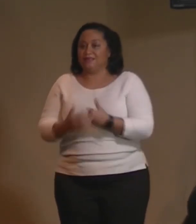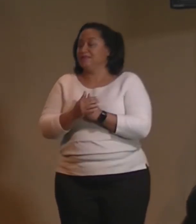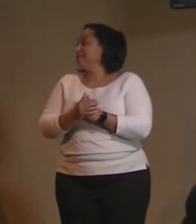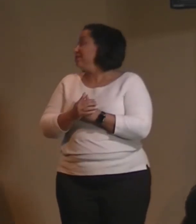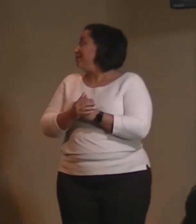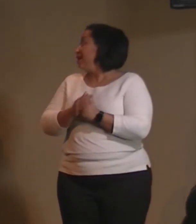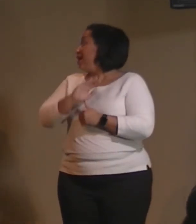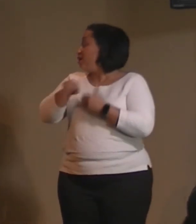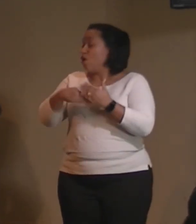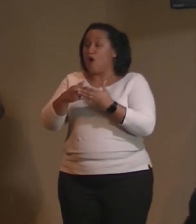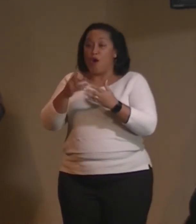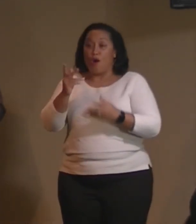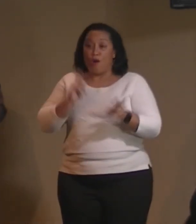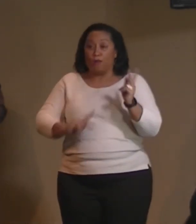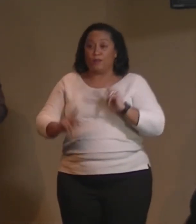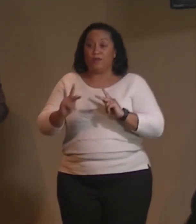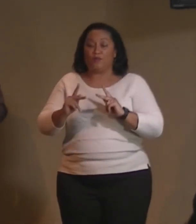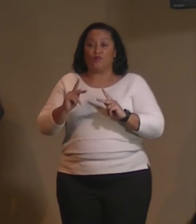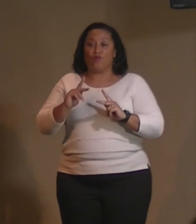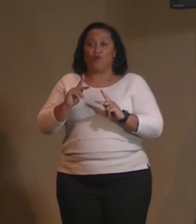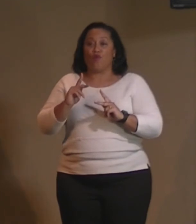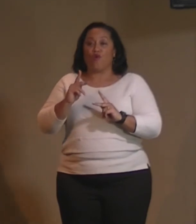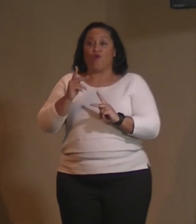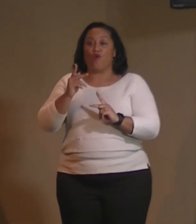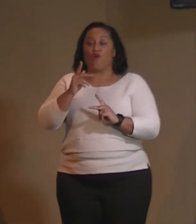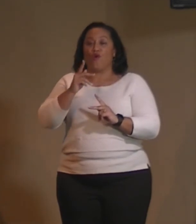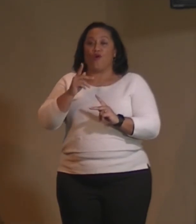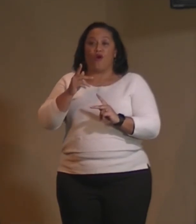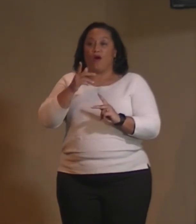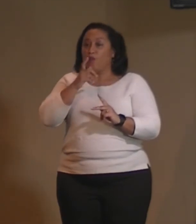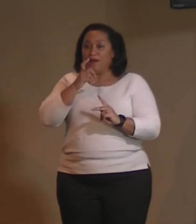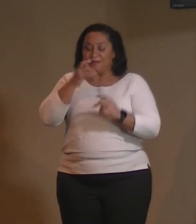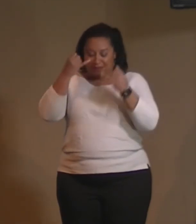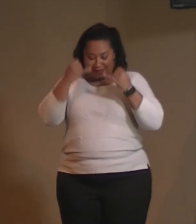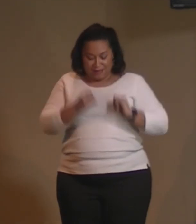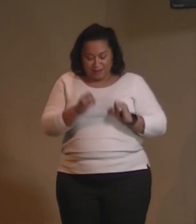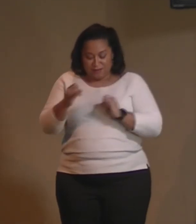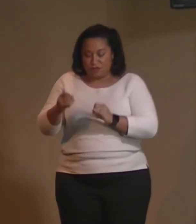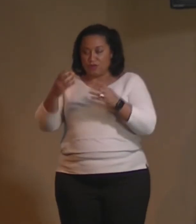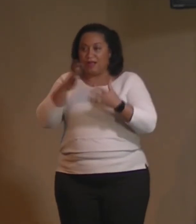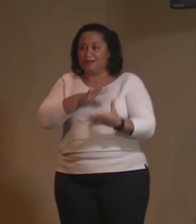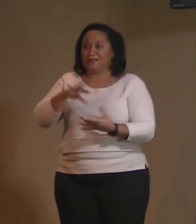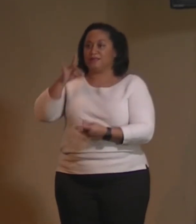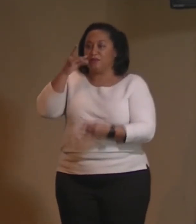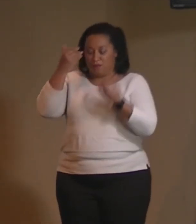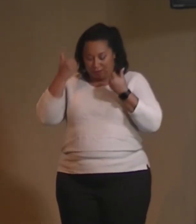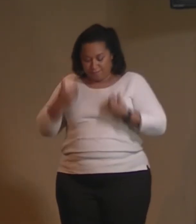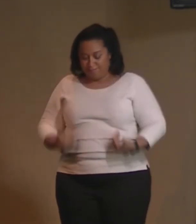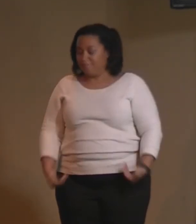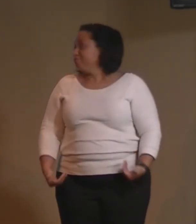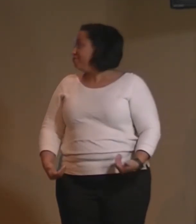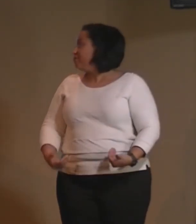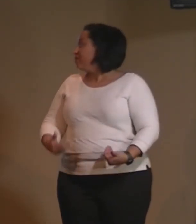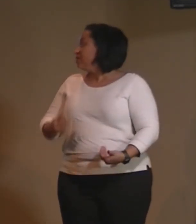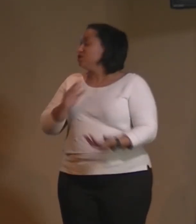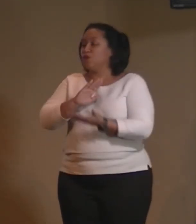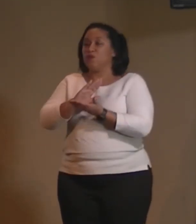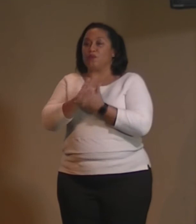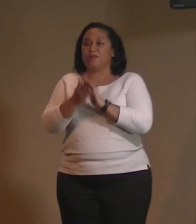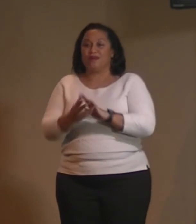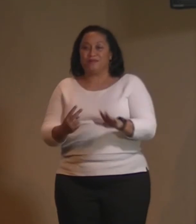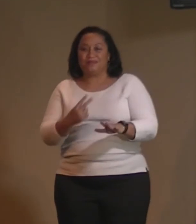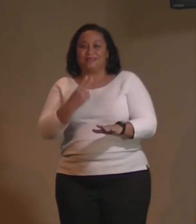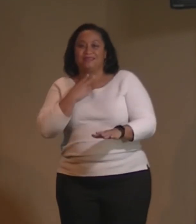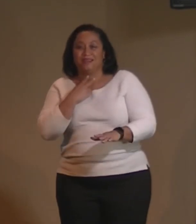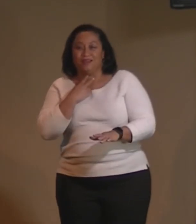individualizations of this one spirit. Because it's not just in us. Once again, remember I said we get twisted on words when we think God is